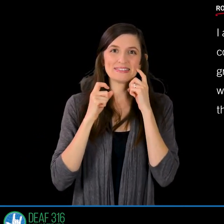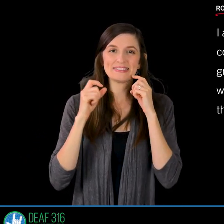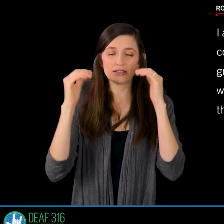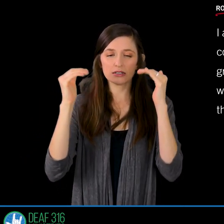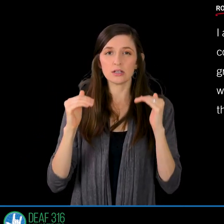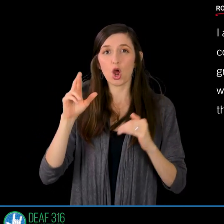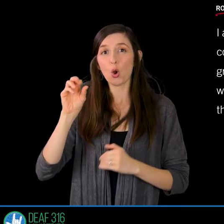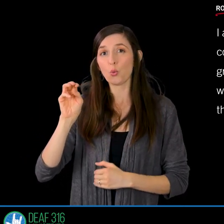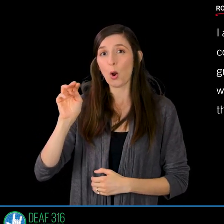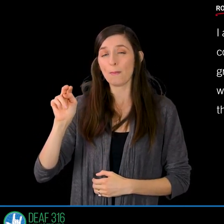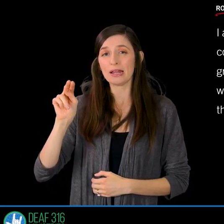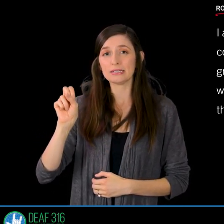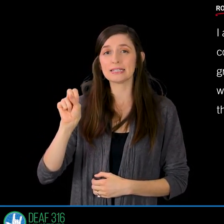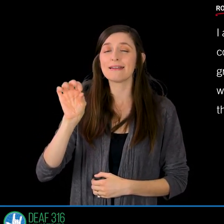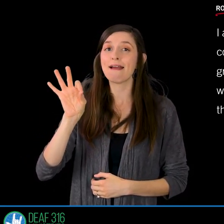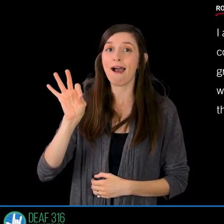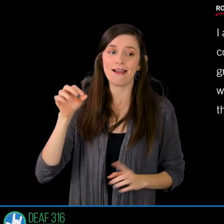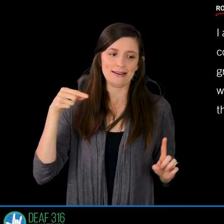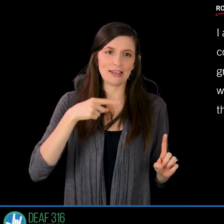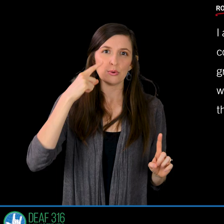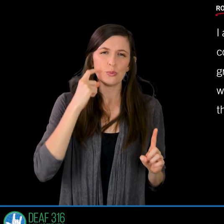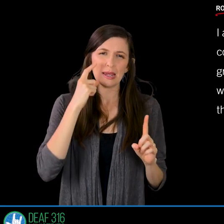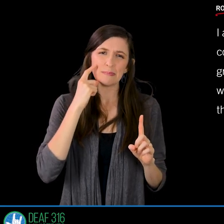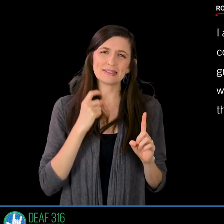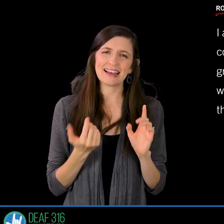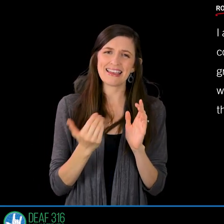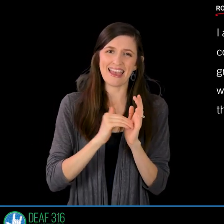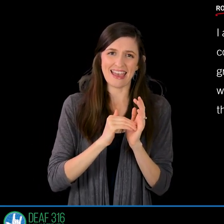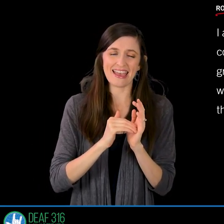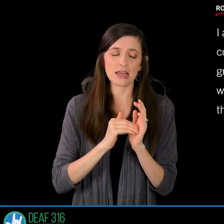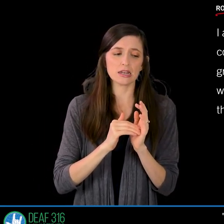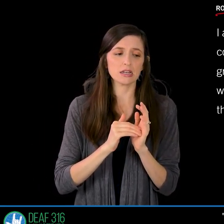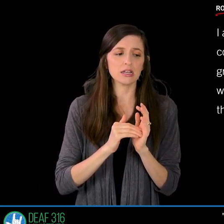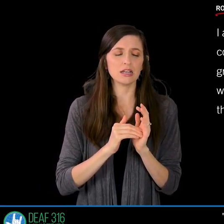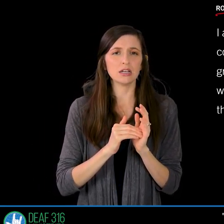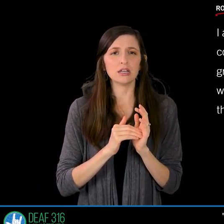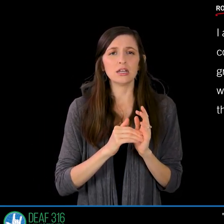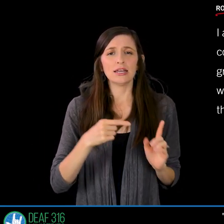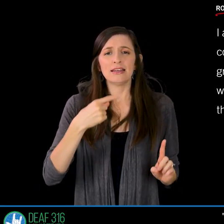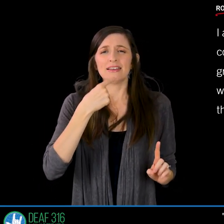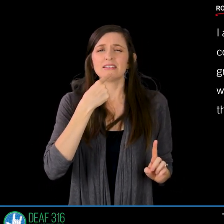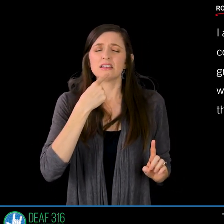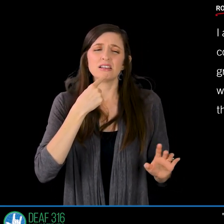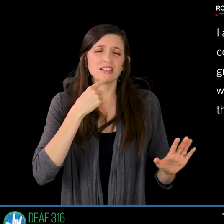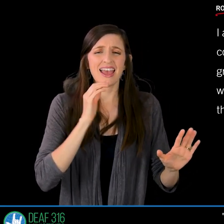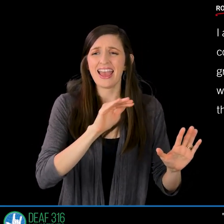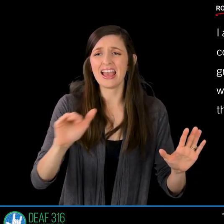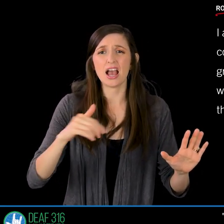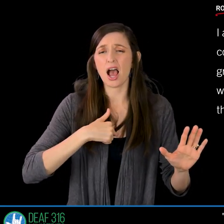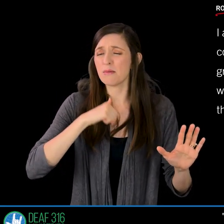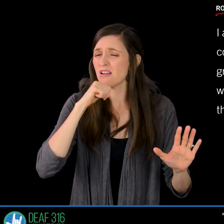9 I am speaking the truth in Christ I'm not lying my conscience bears me witness in the Holy Spirit